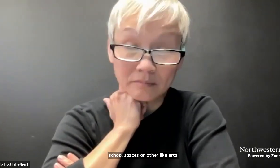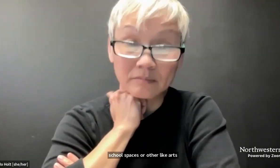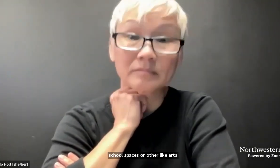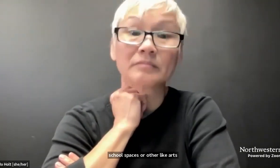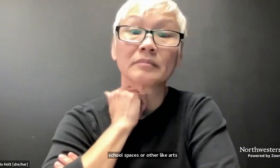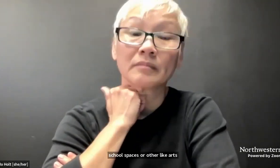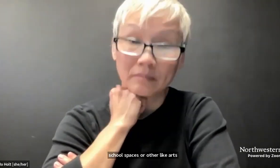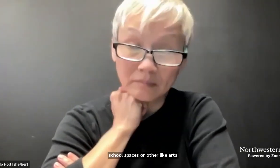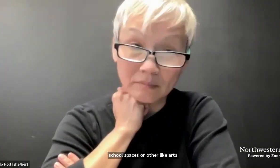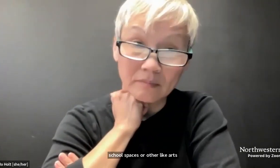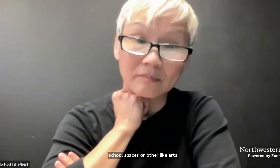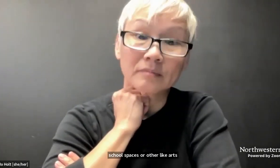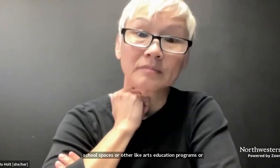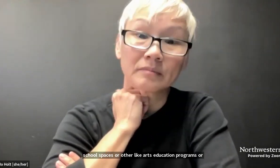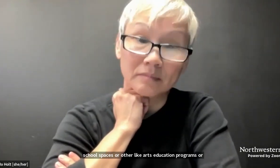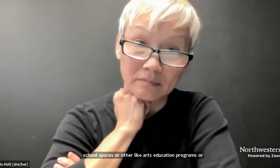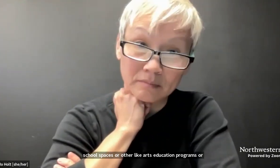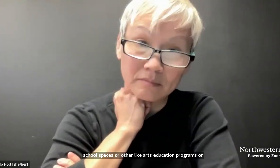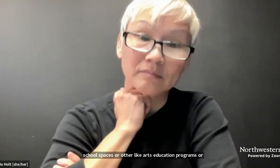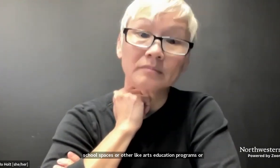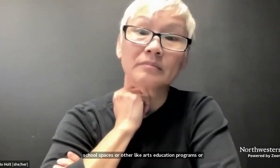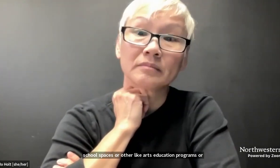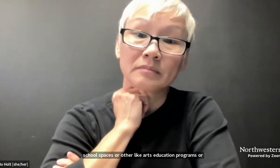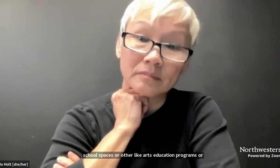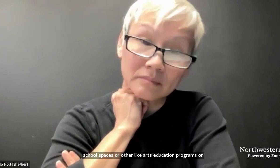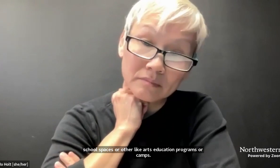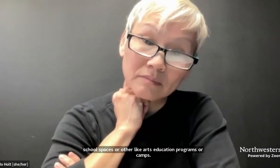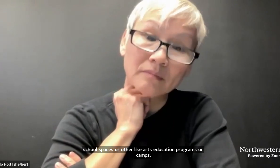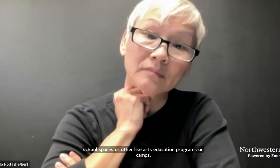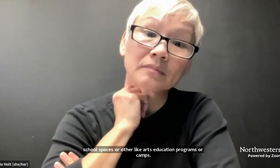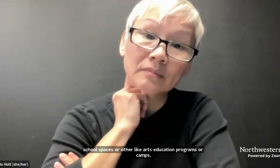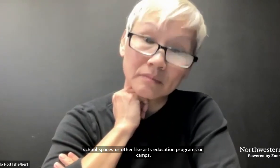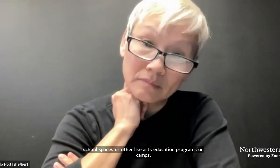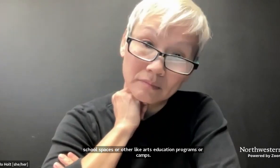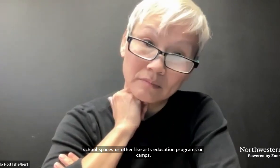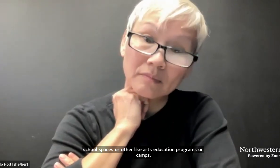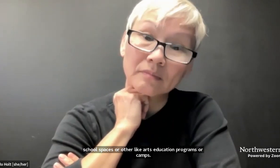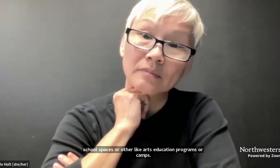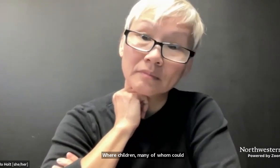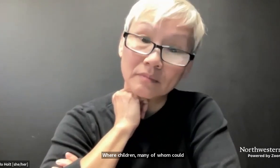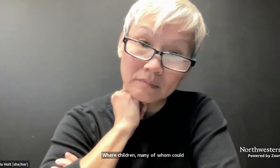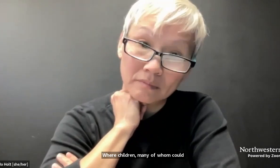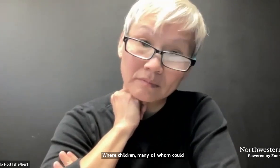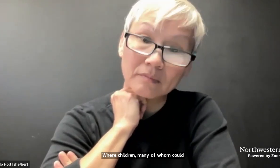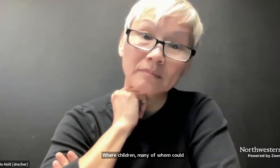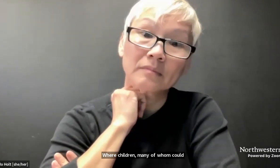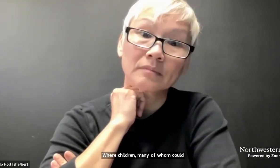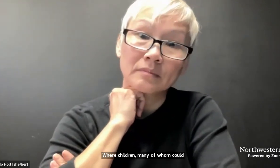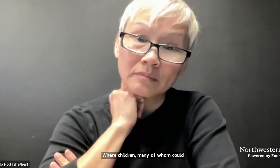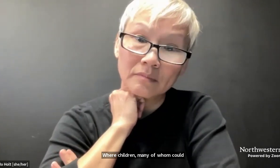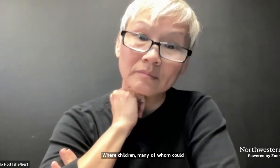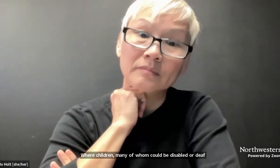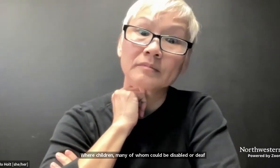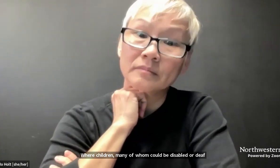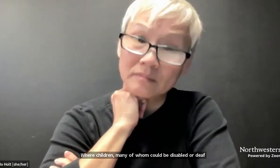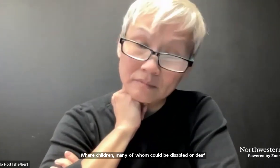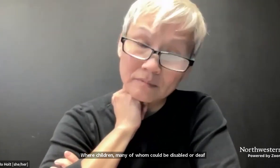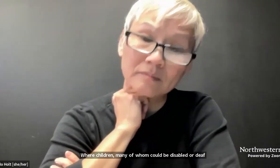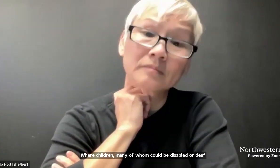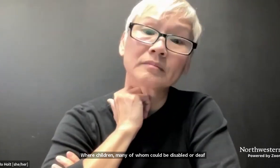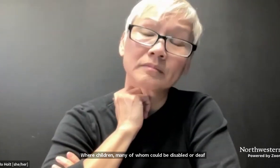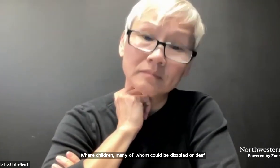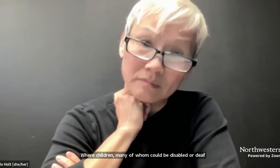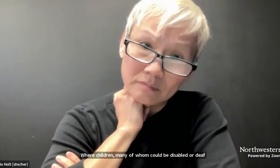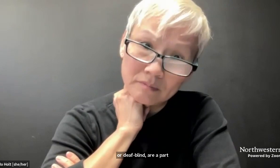or camps where children, many of whom could be disabled or deaf or deafblind, are a part of,